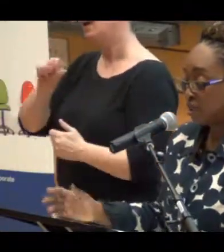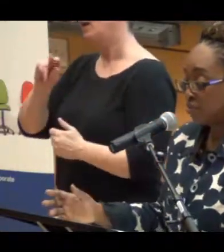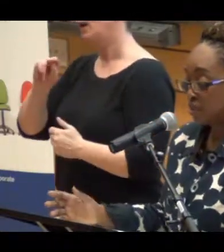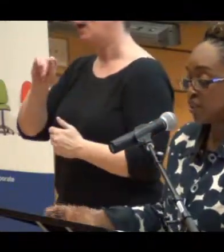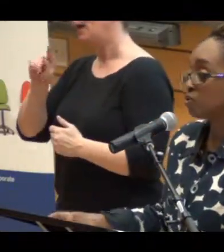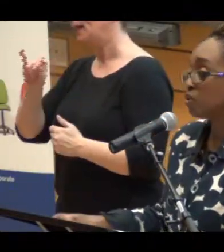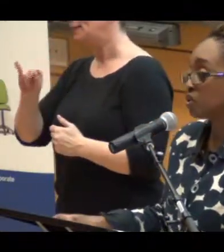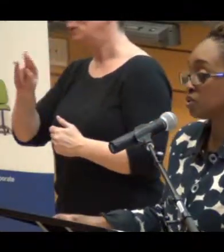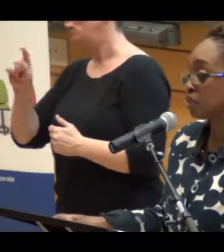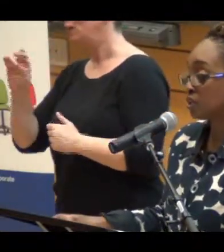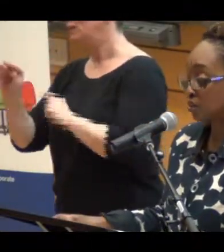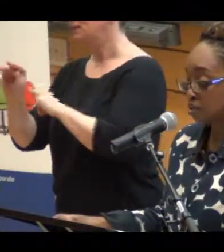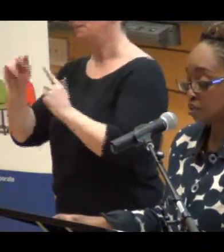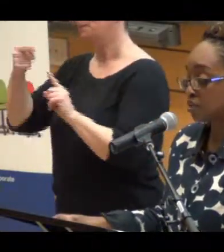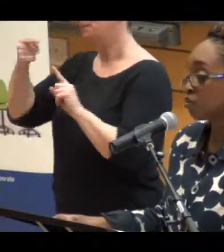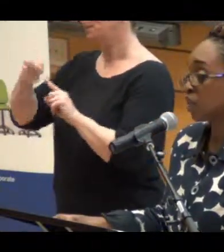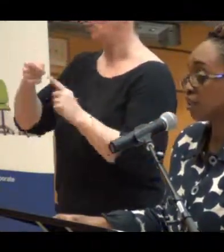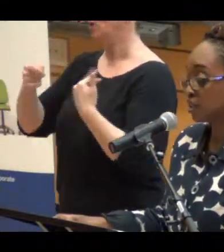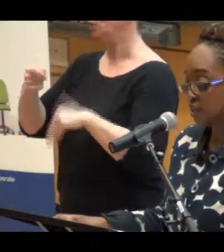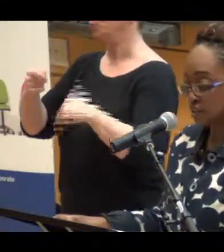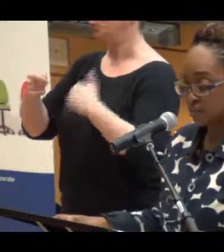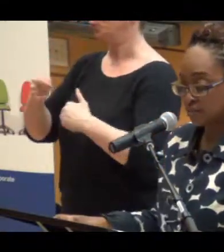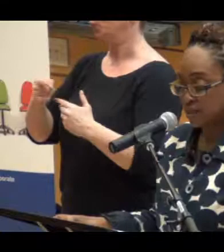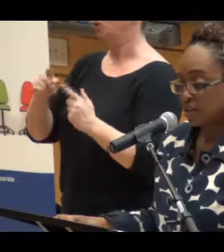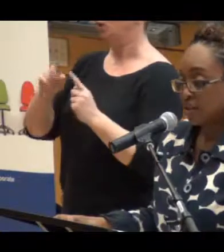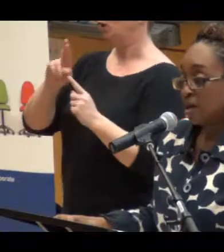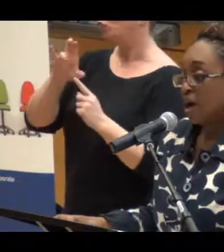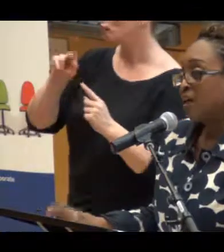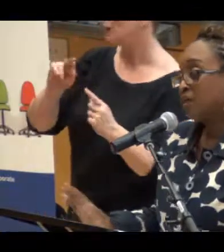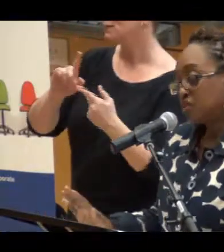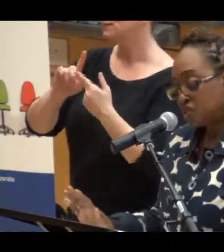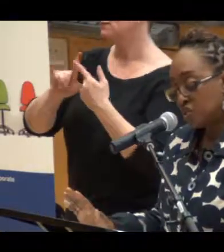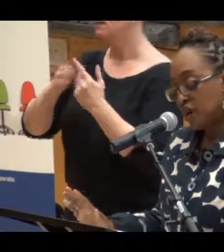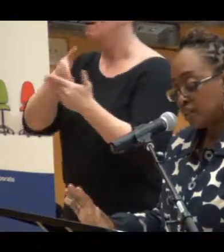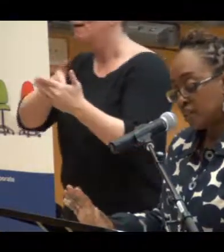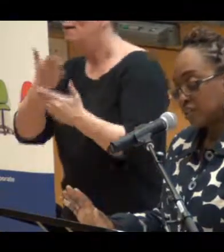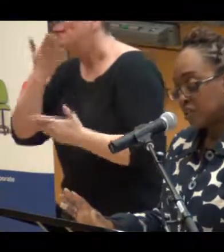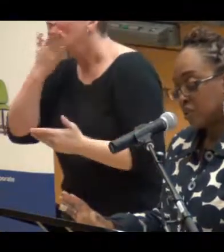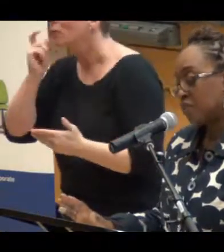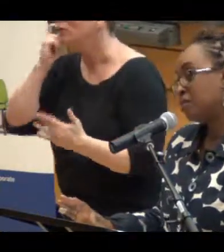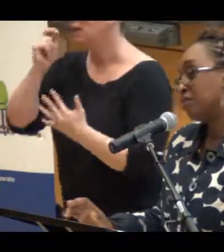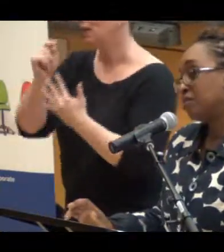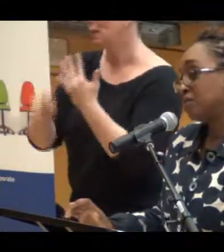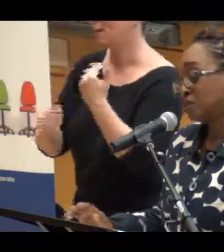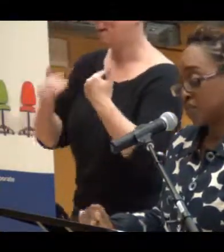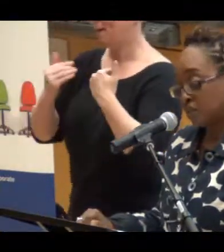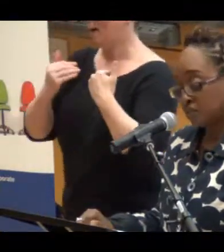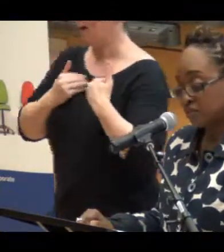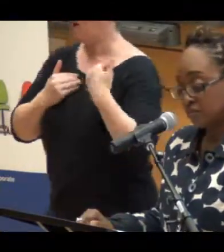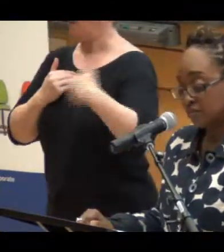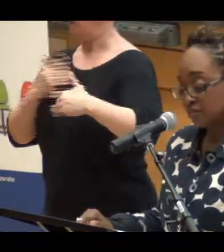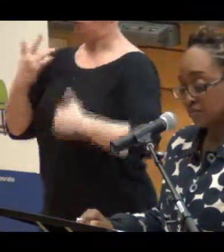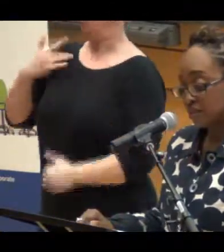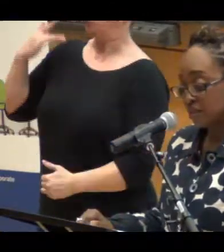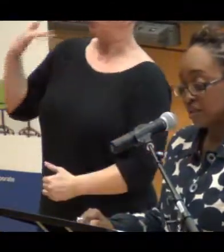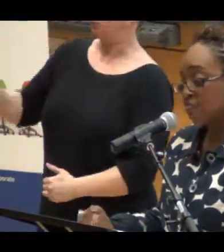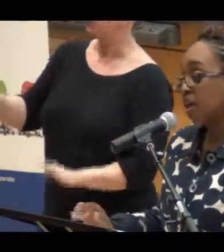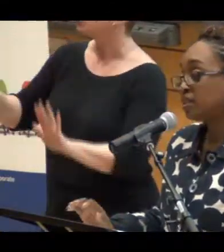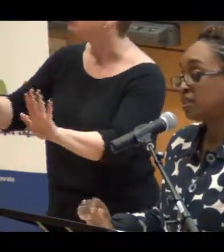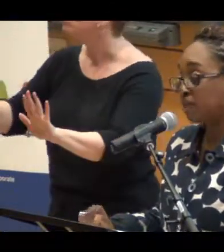deeply emotional a subject race is. I'd like to just try a little experiment, if you'll indulge me.